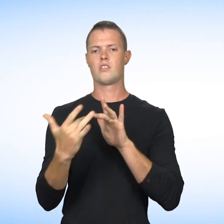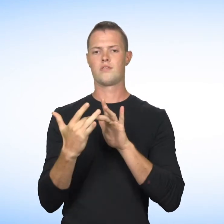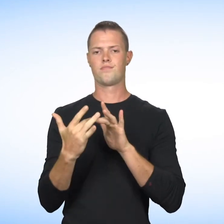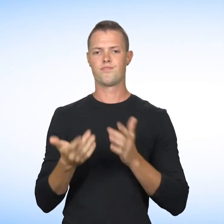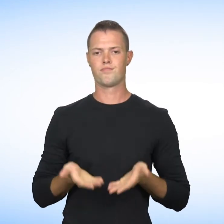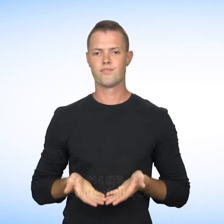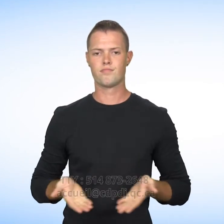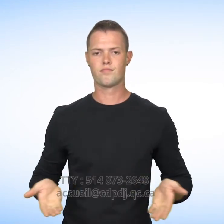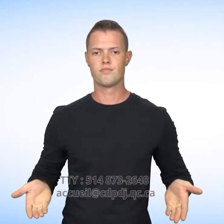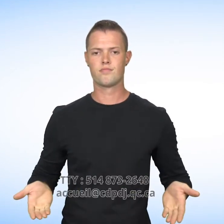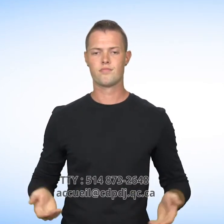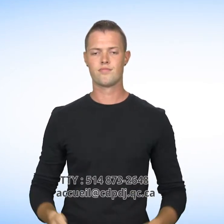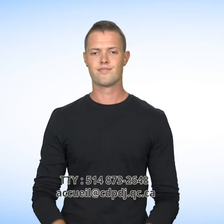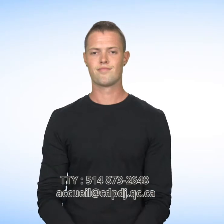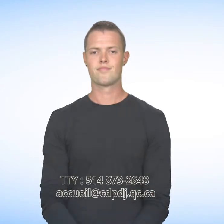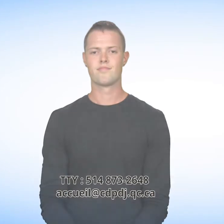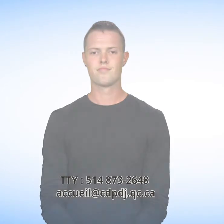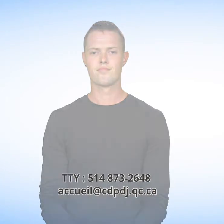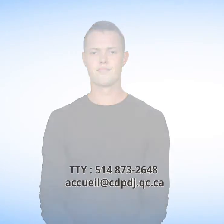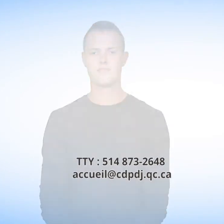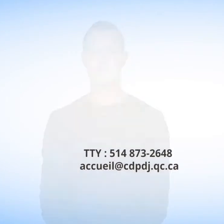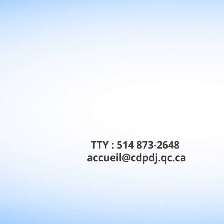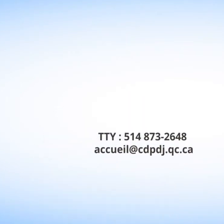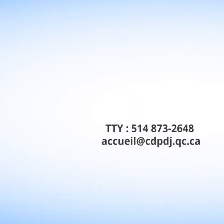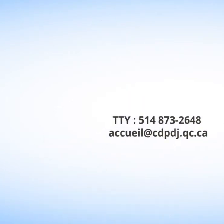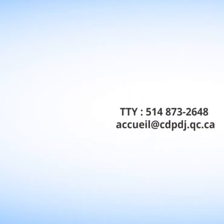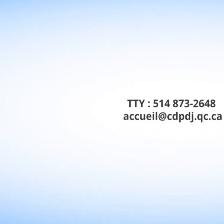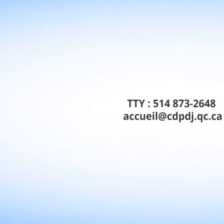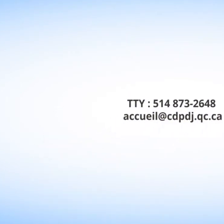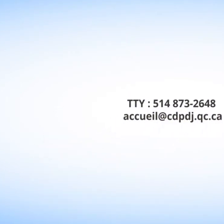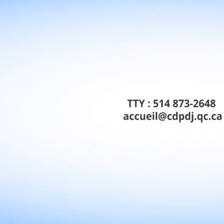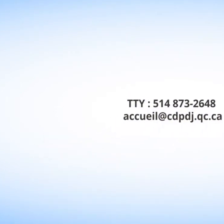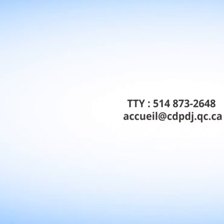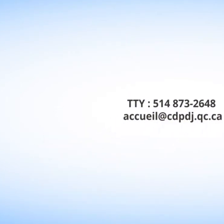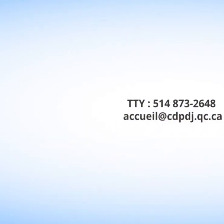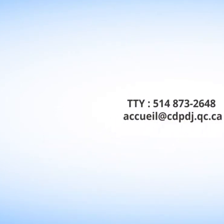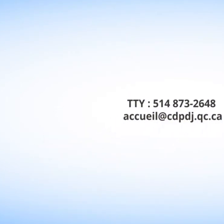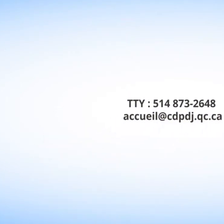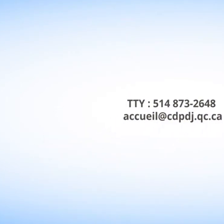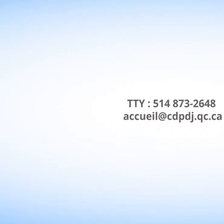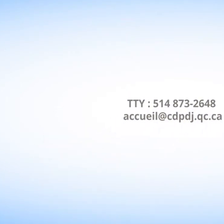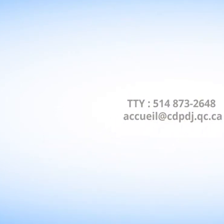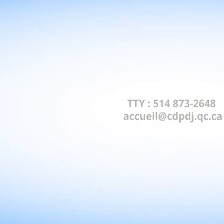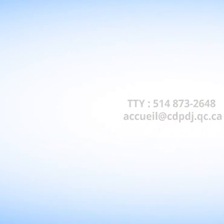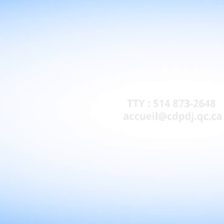contact us by TTY 514-873-2648 or by email echoey